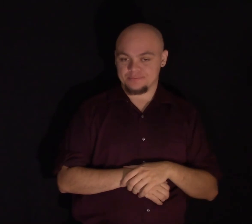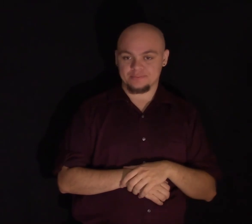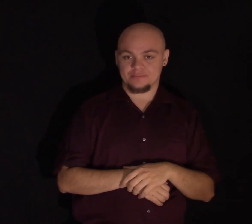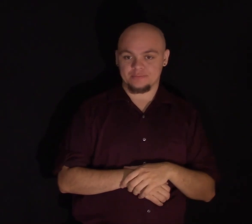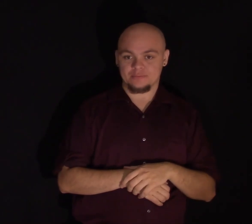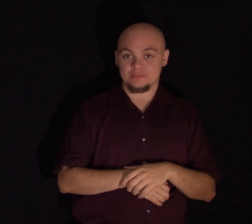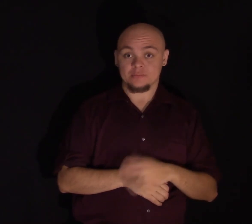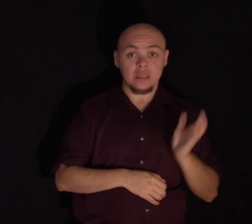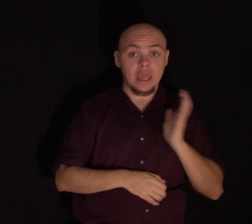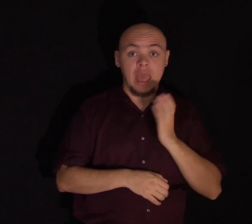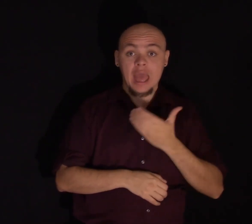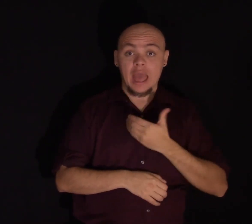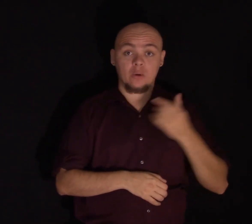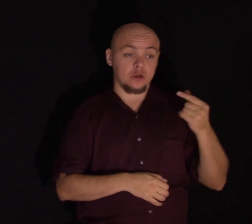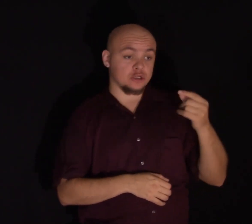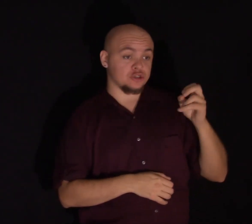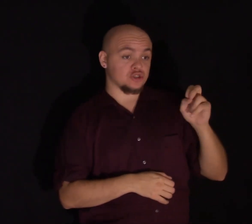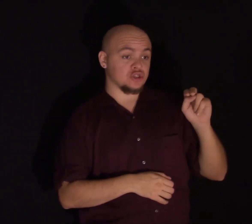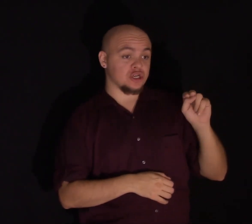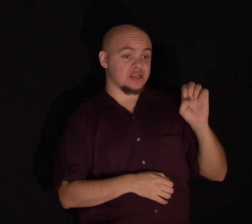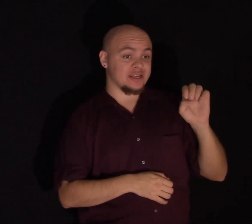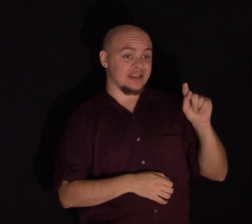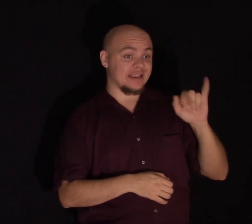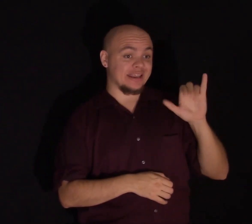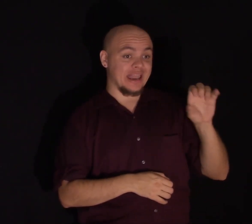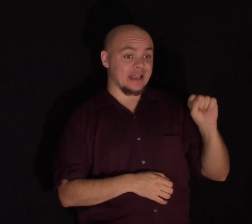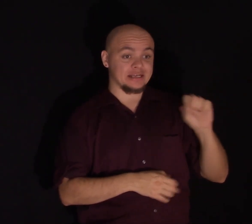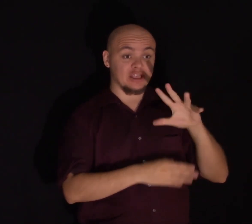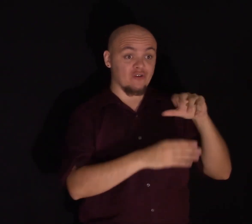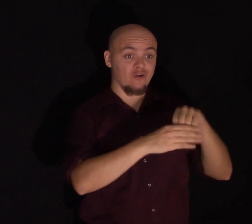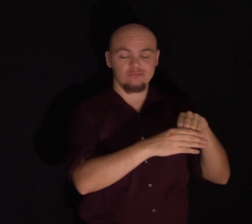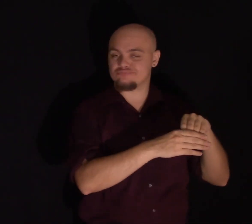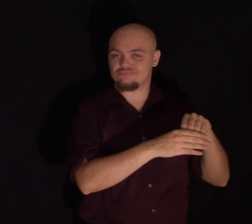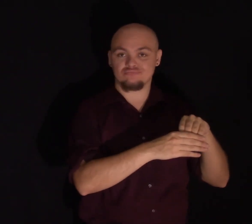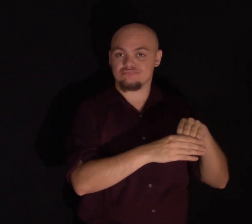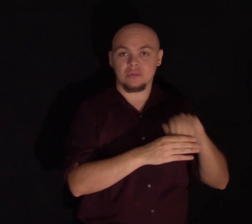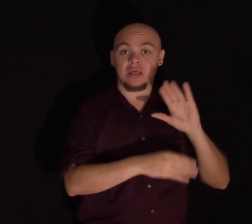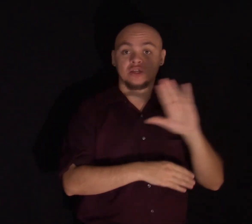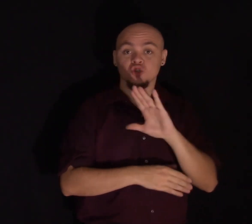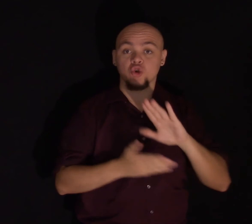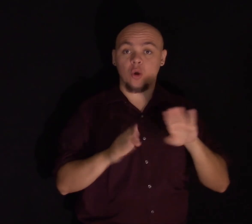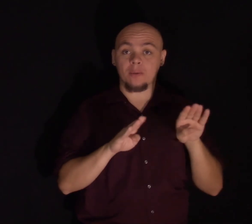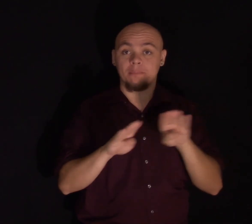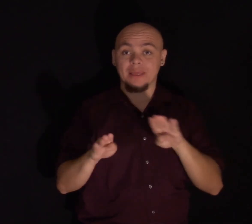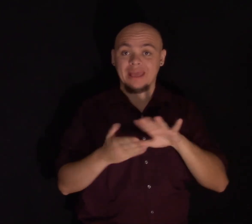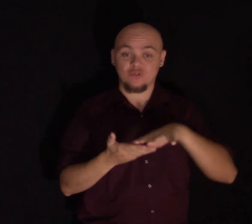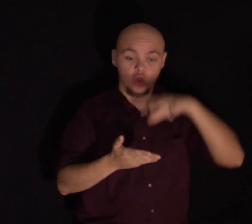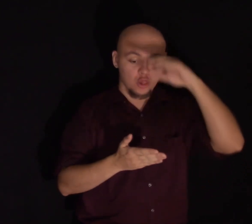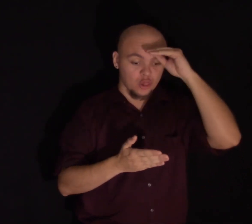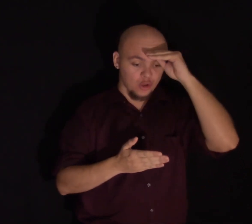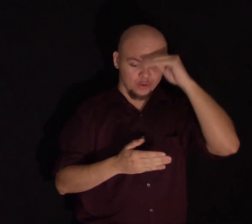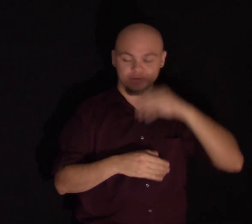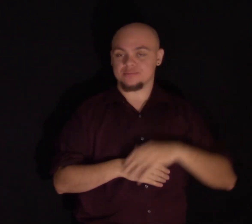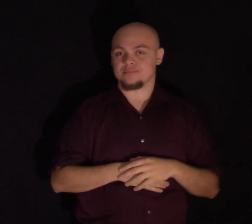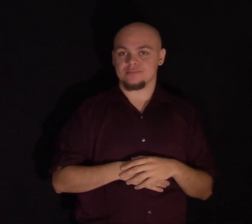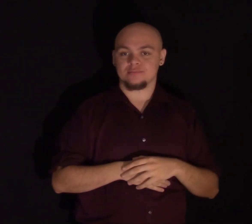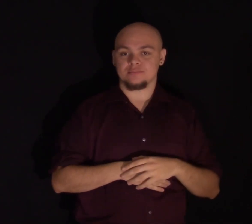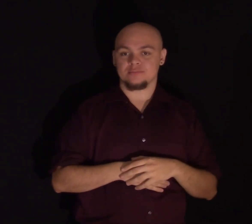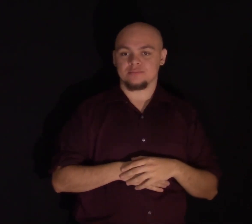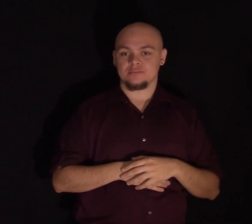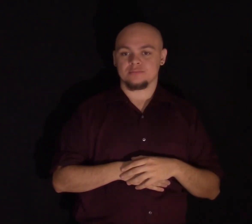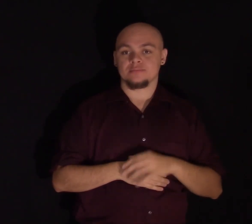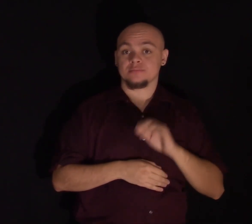not part of our genome. This is a learned behavior. And it doesn't take much to start